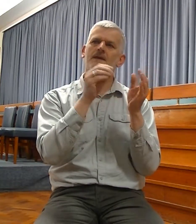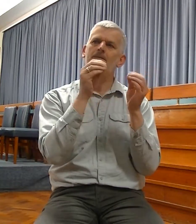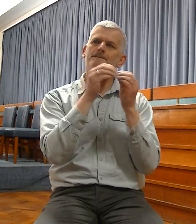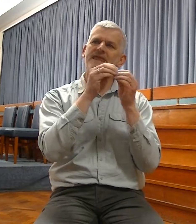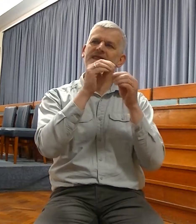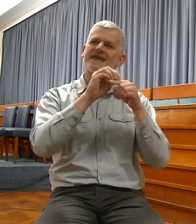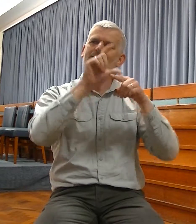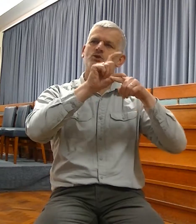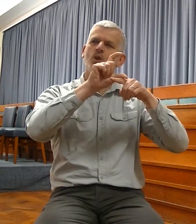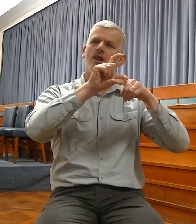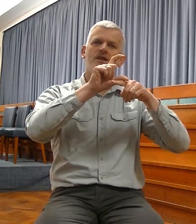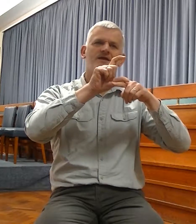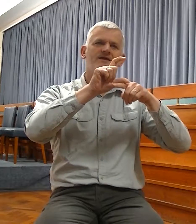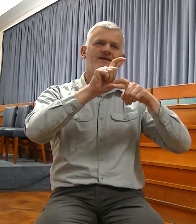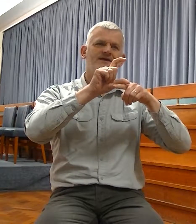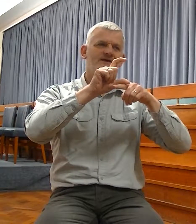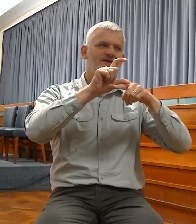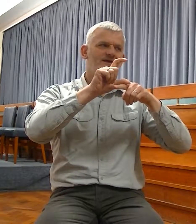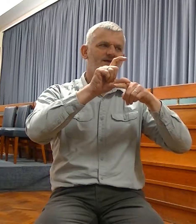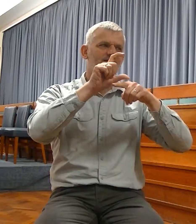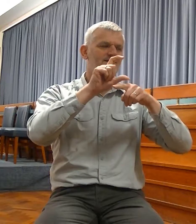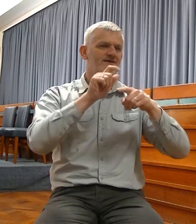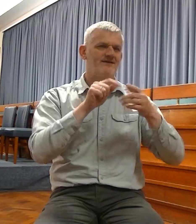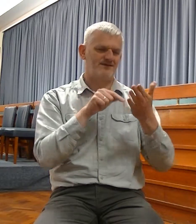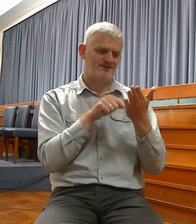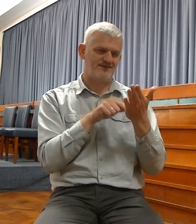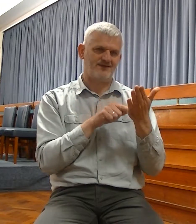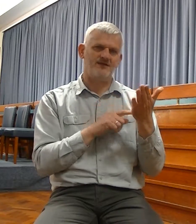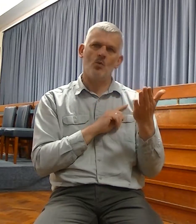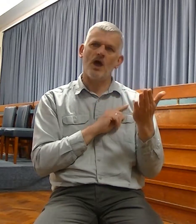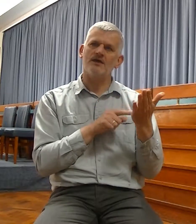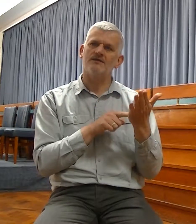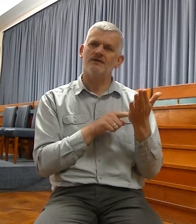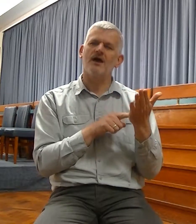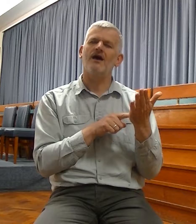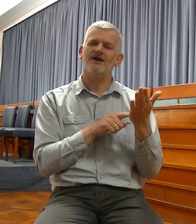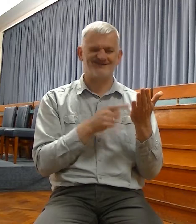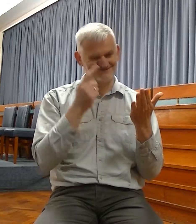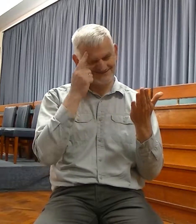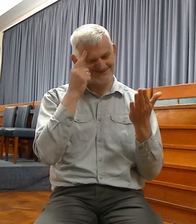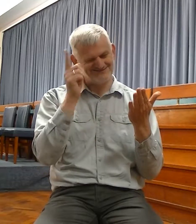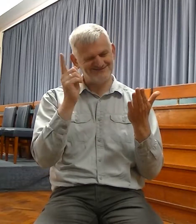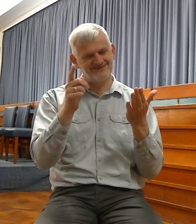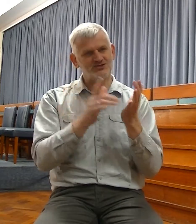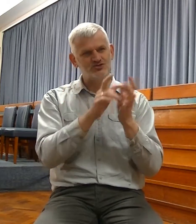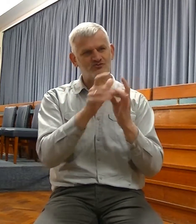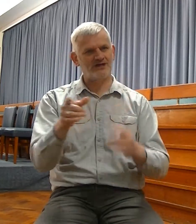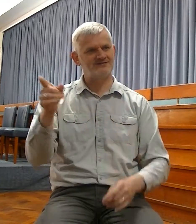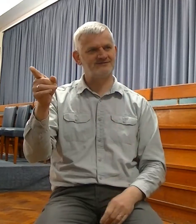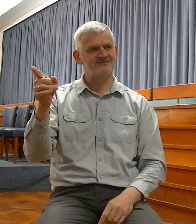Jeremiah is inspired here to take up Isaiah chapter 4 and verse 2. So, the branch, the